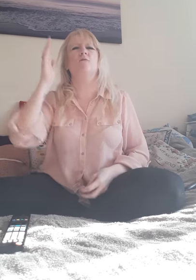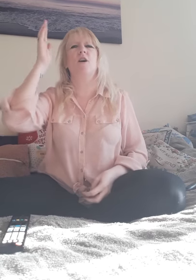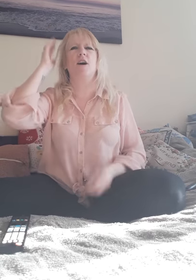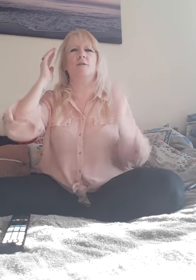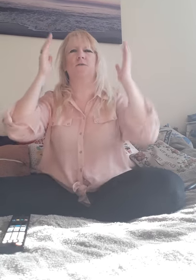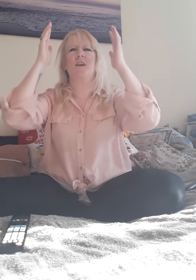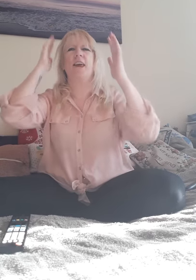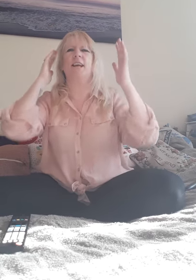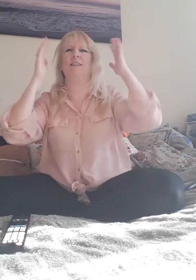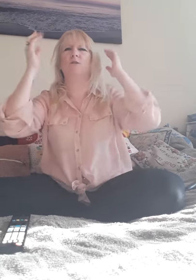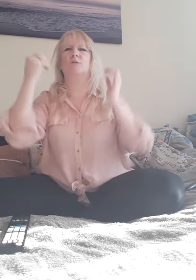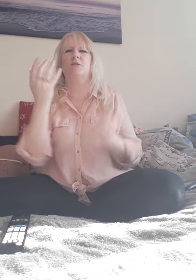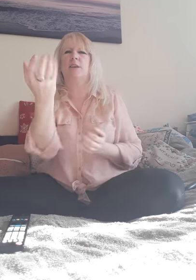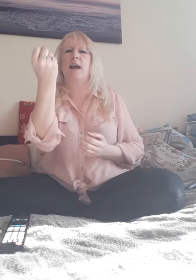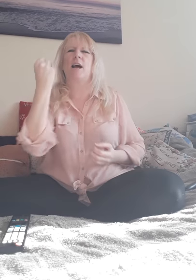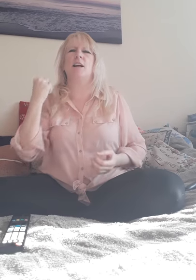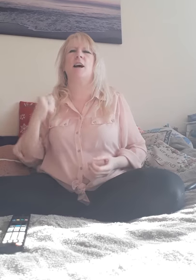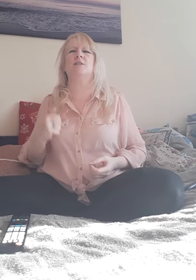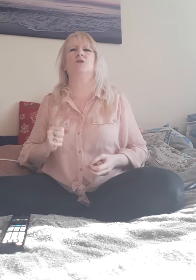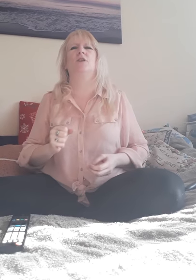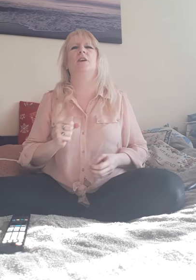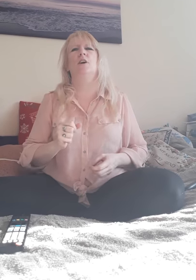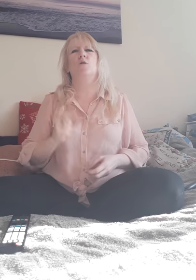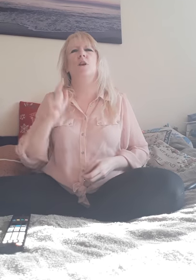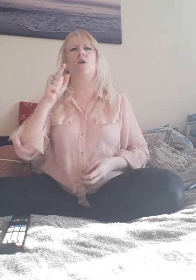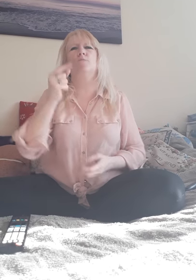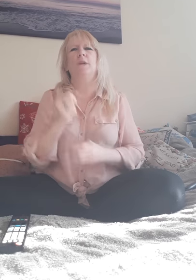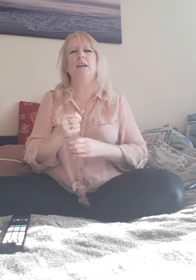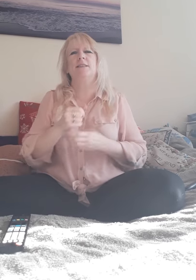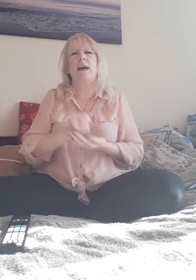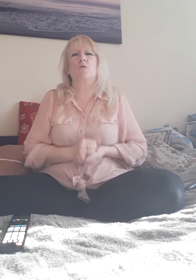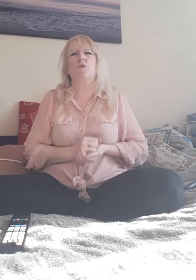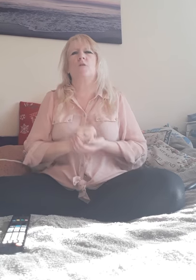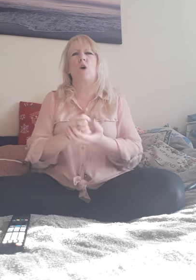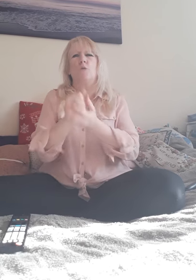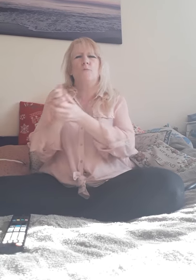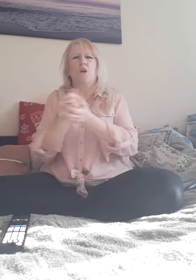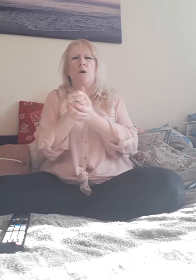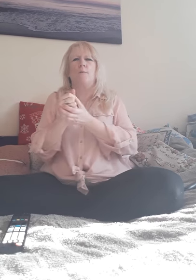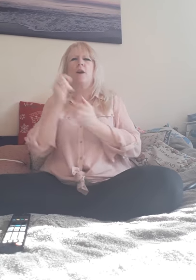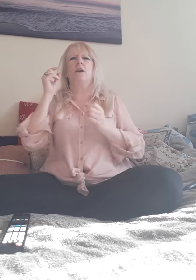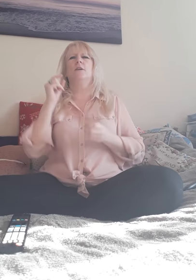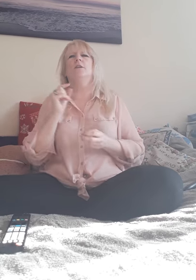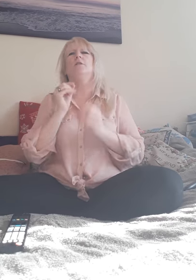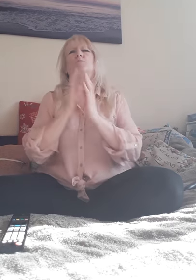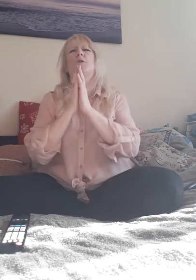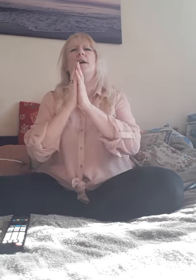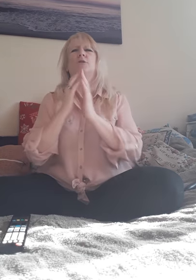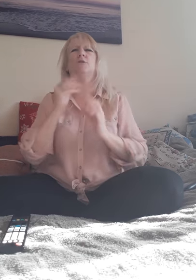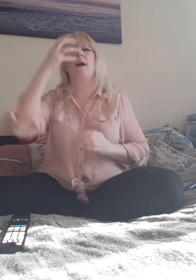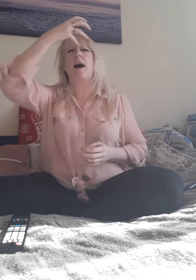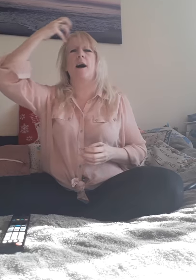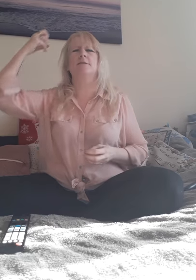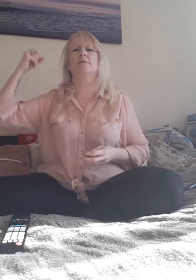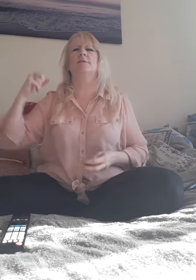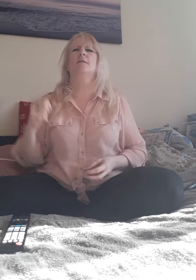for love, and I won't and I won't do anything I